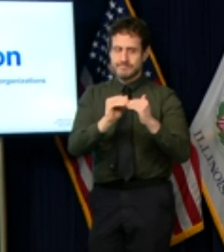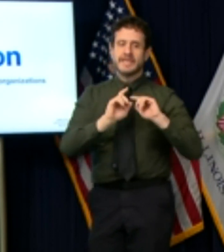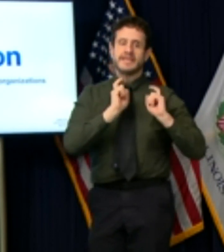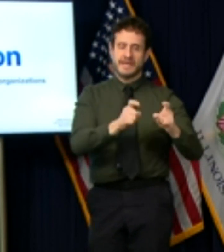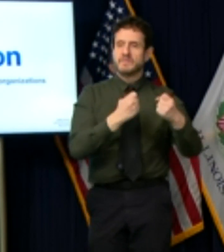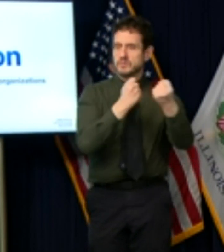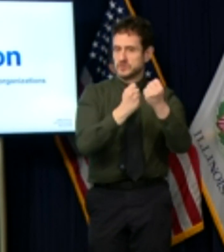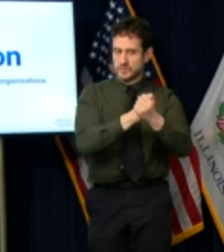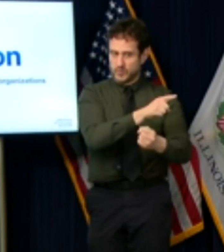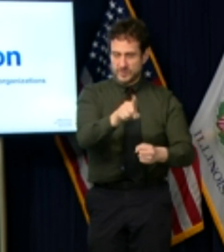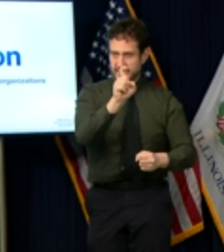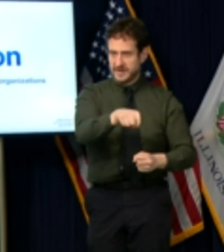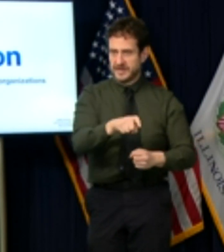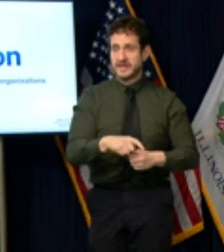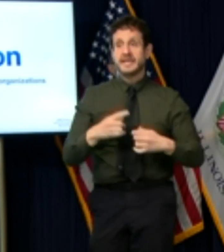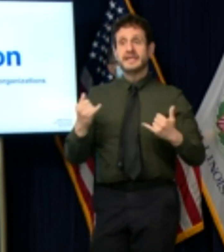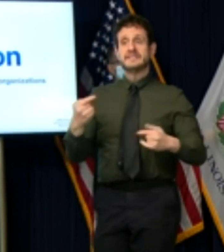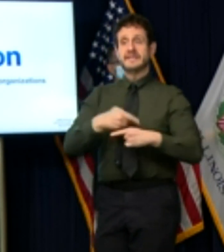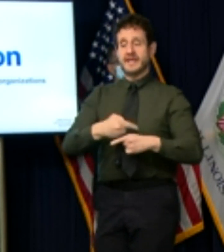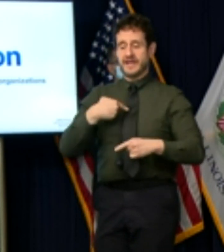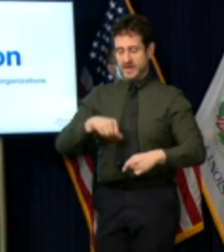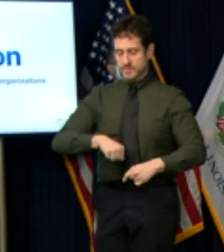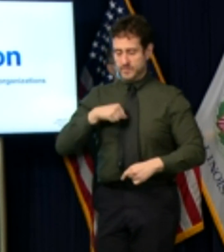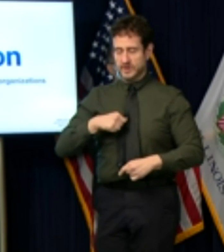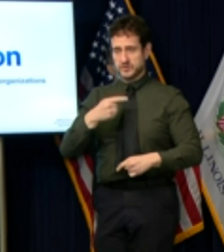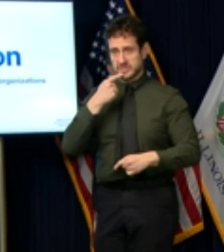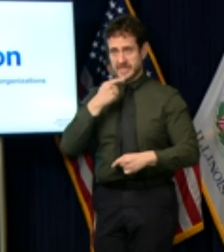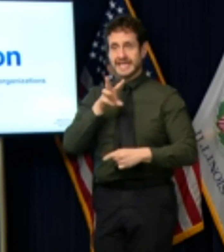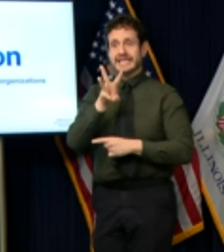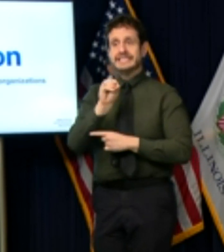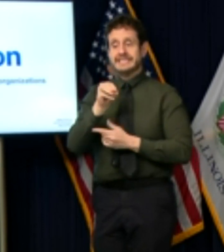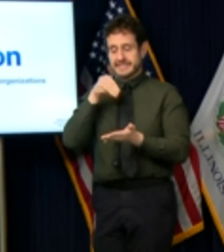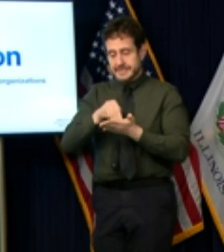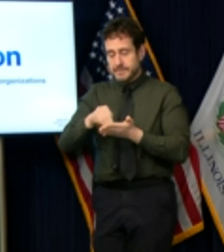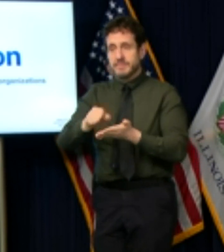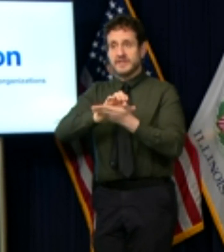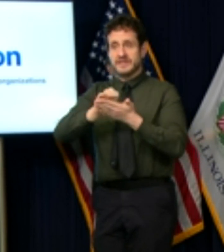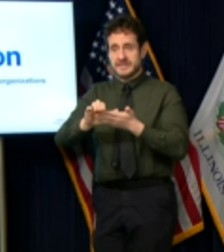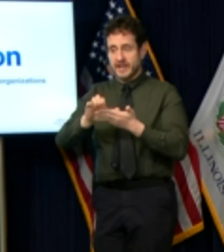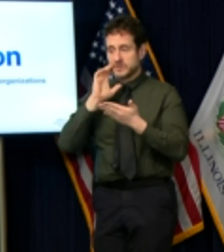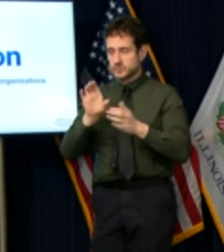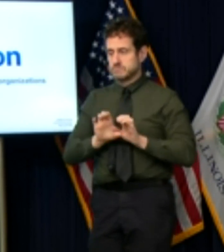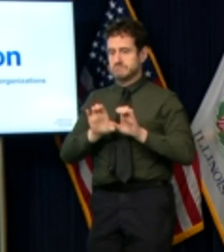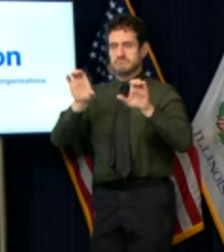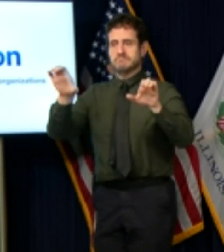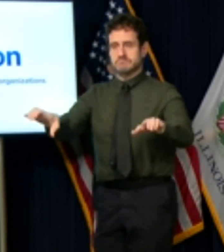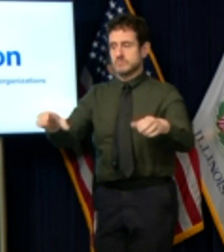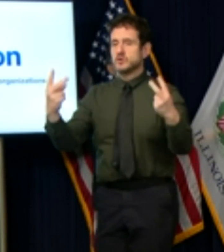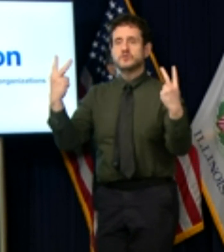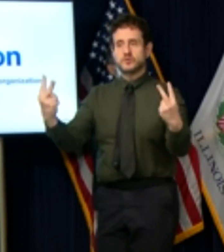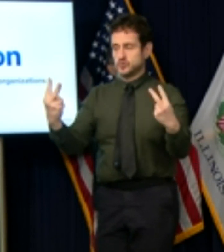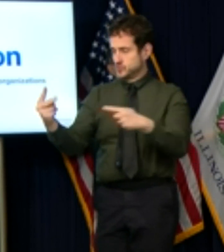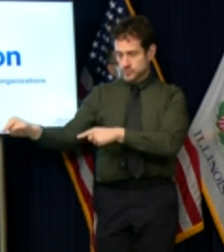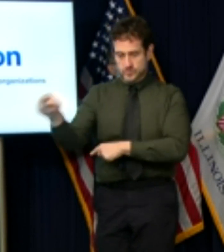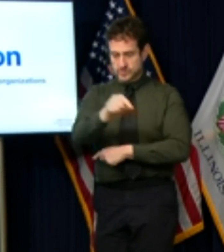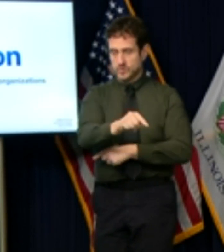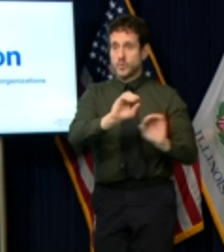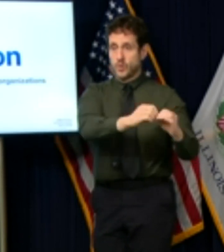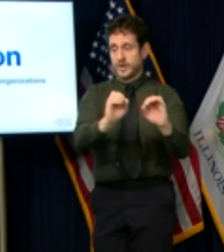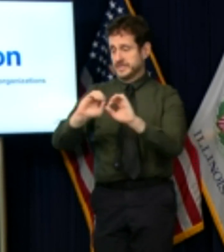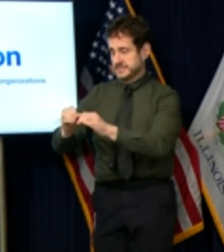today that we're sending 60 million dollars in funding out the door to our two regional coordinator organizations